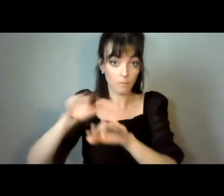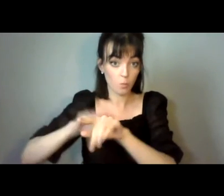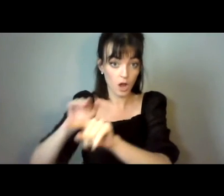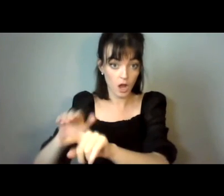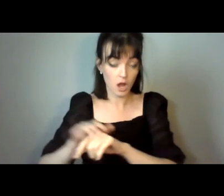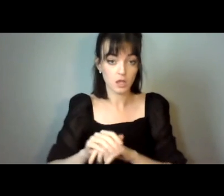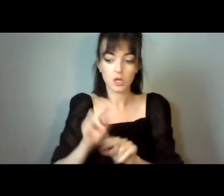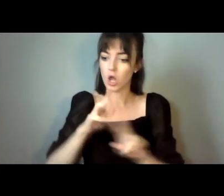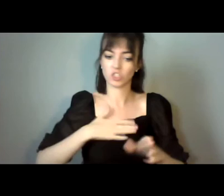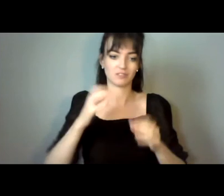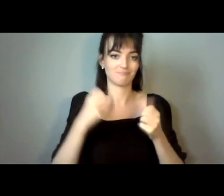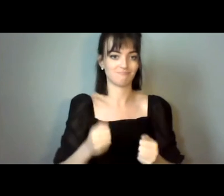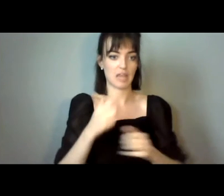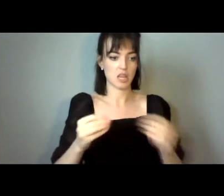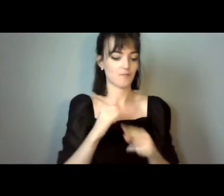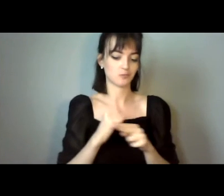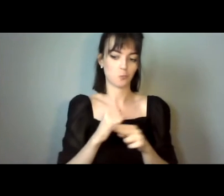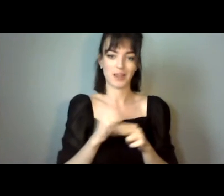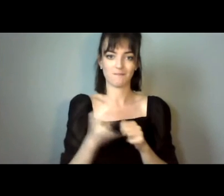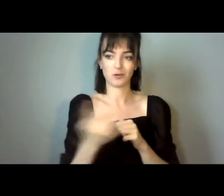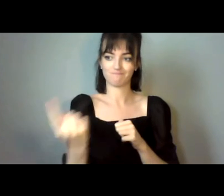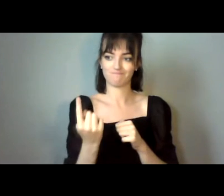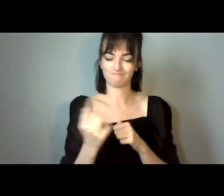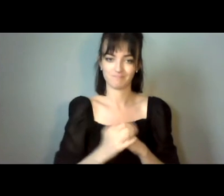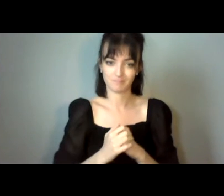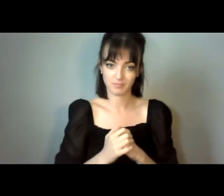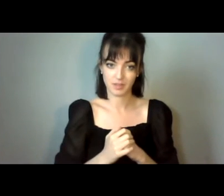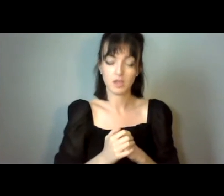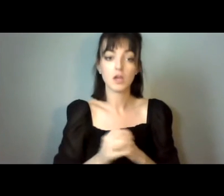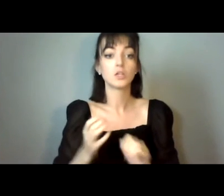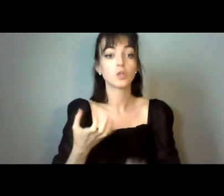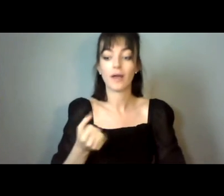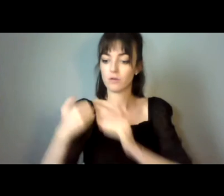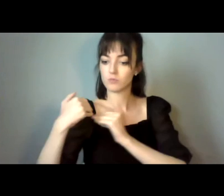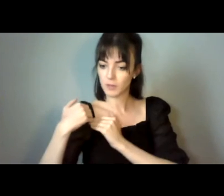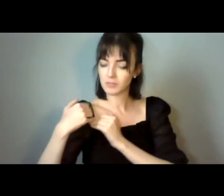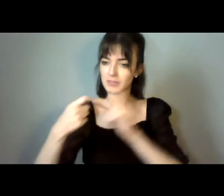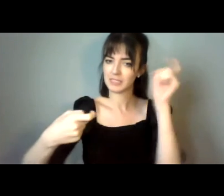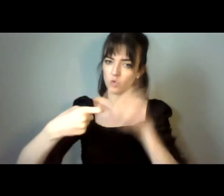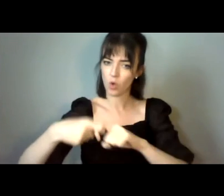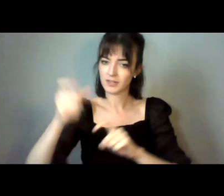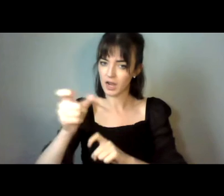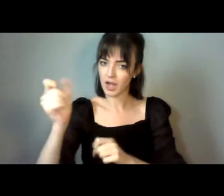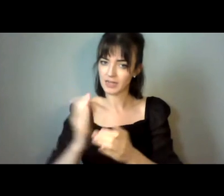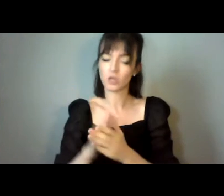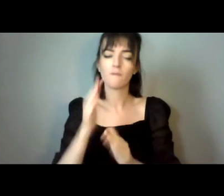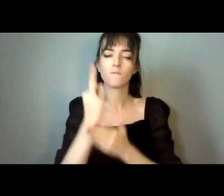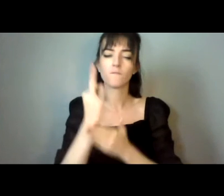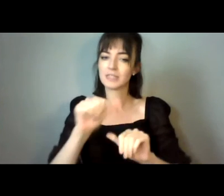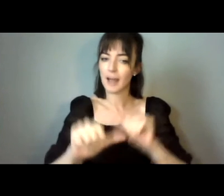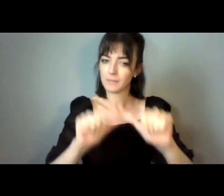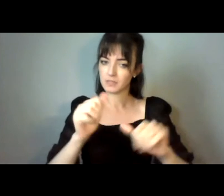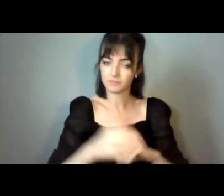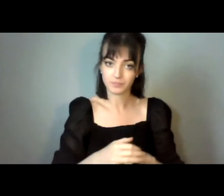for them to come. And then they have to reach them through several steps. First, making contact.